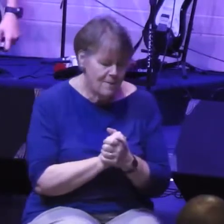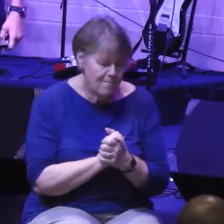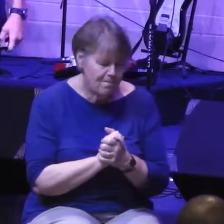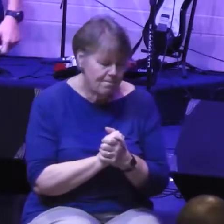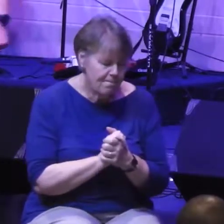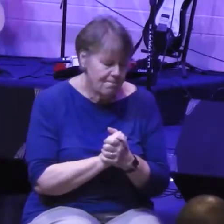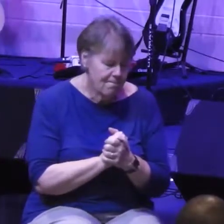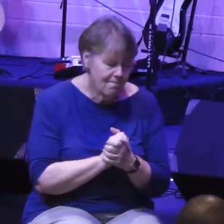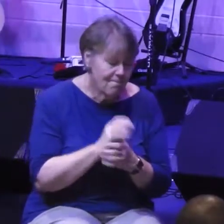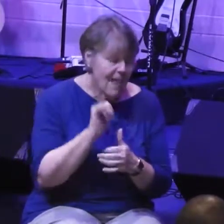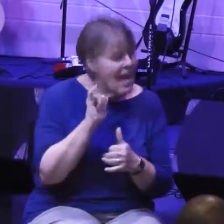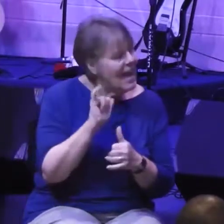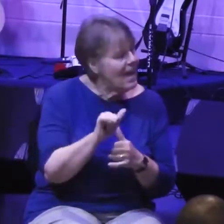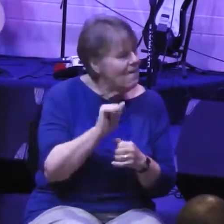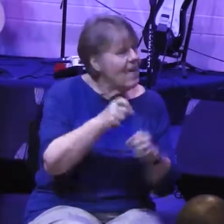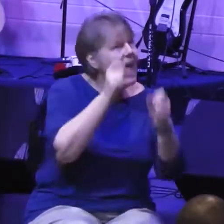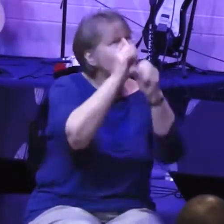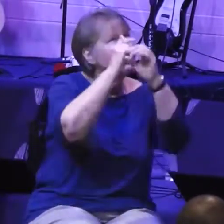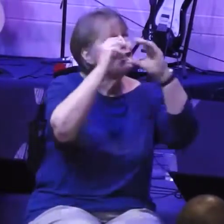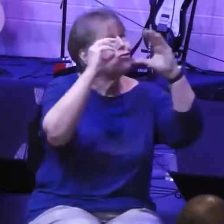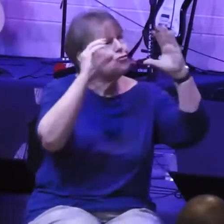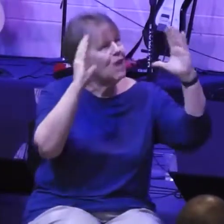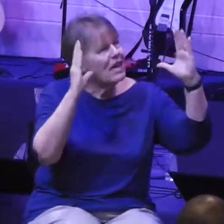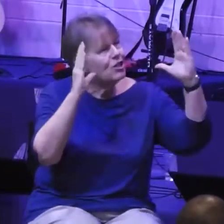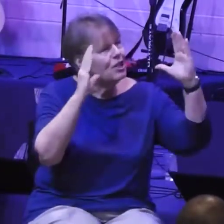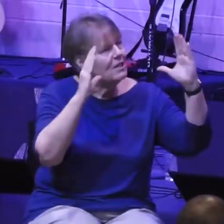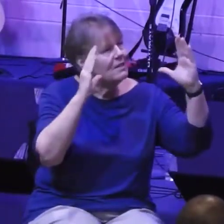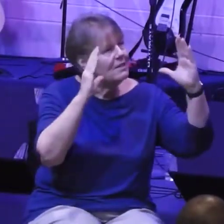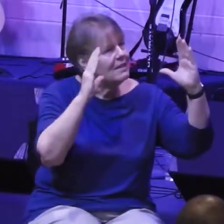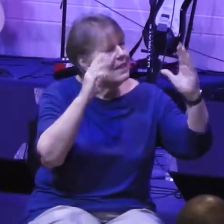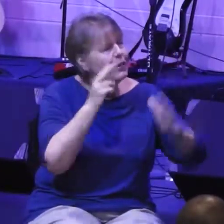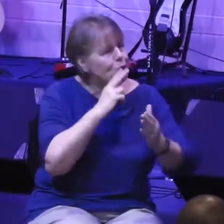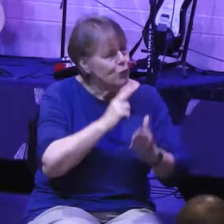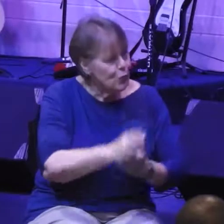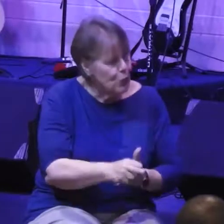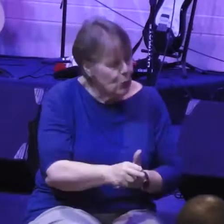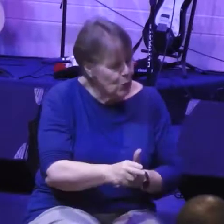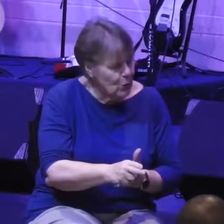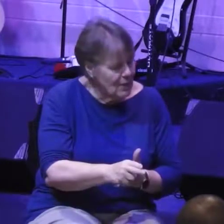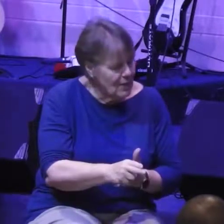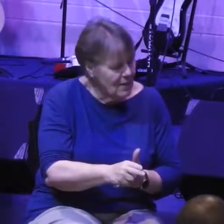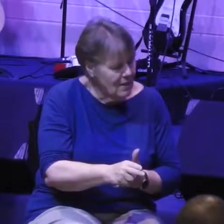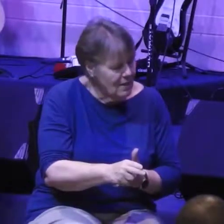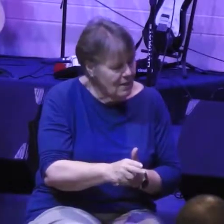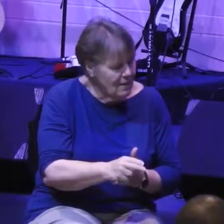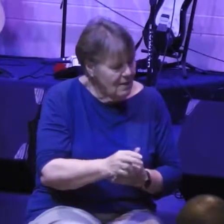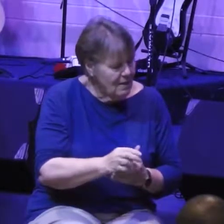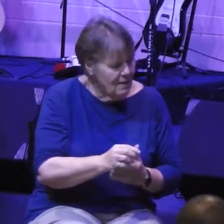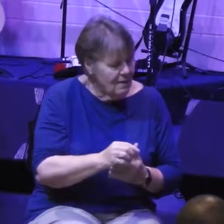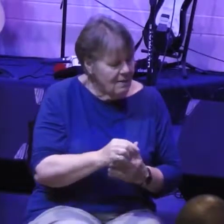So if that illustration proves true and we're trying to make it count this summer, then here's my question.